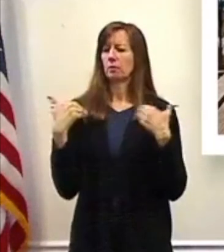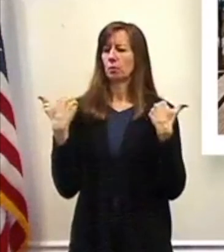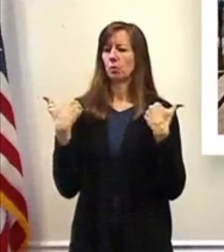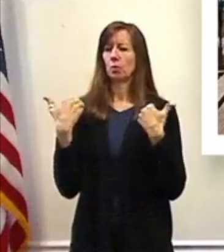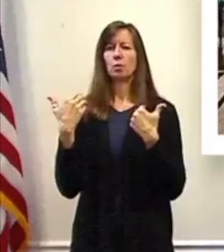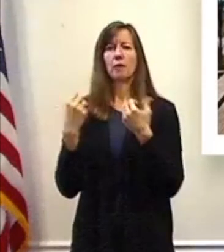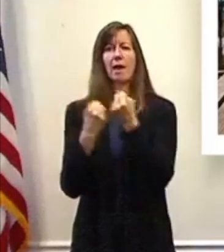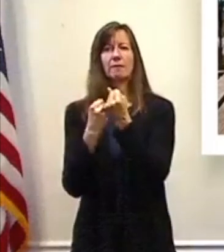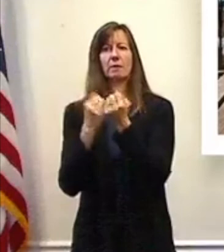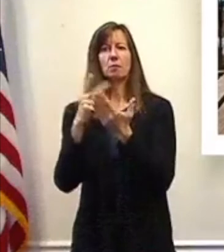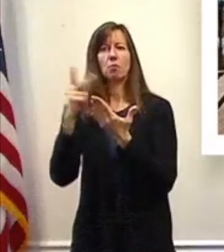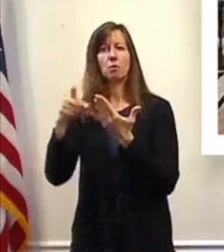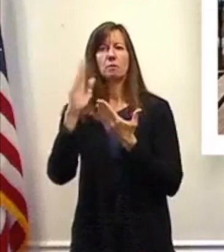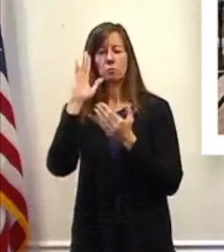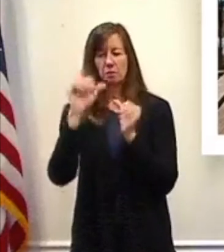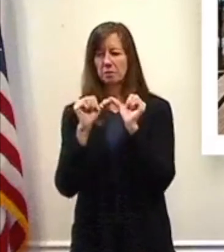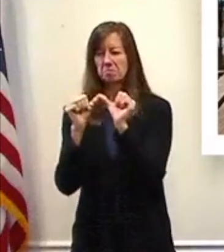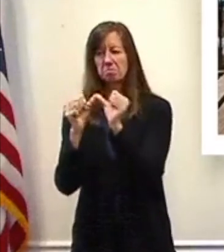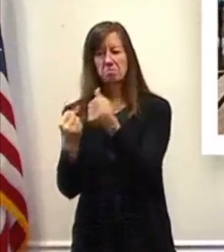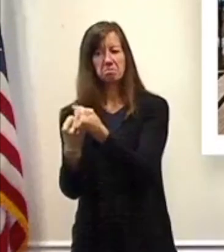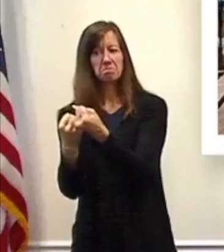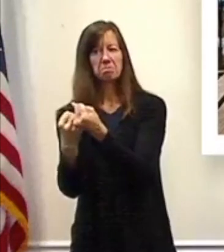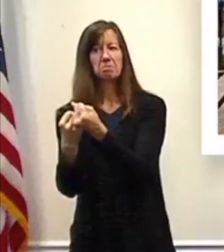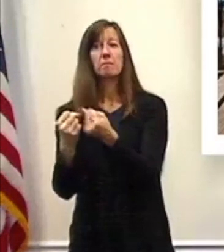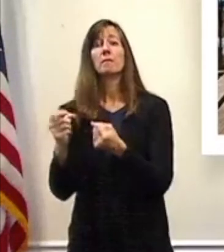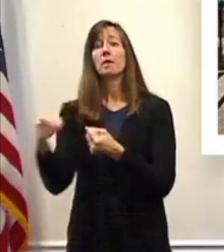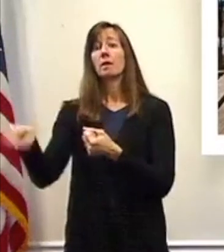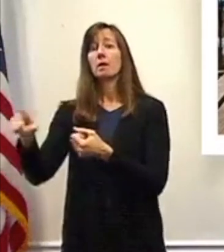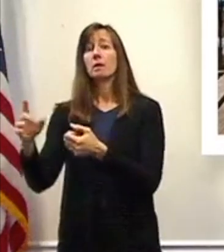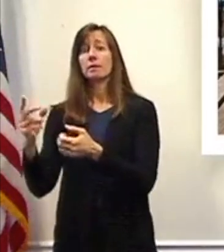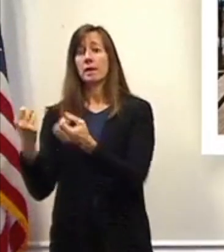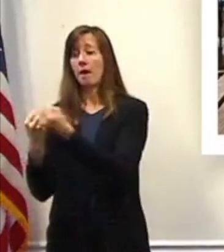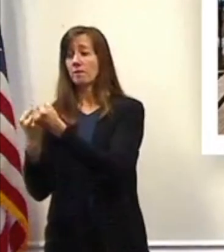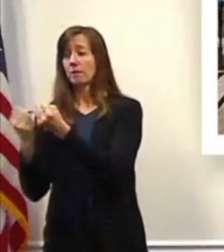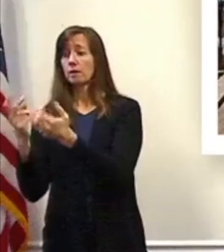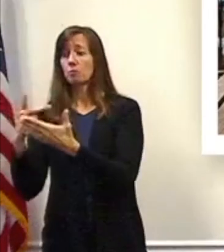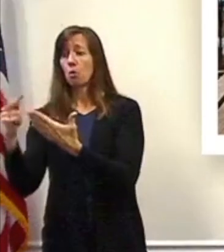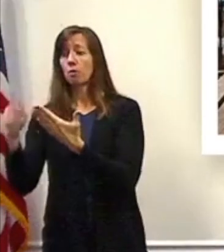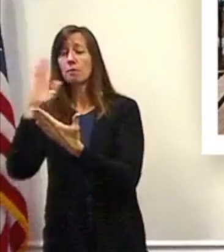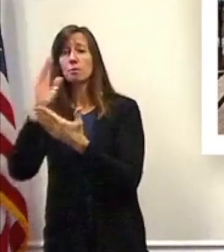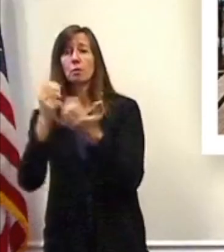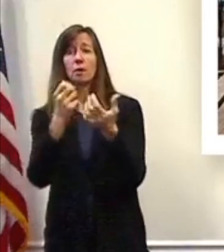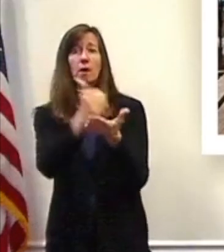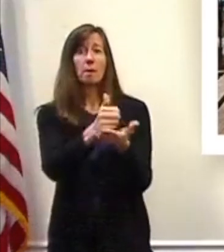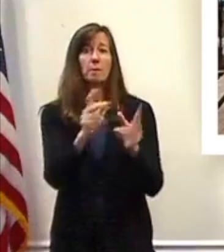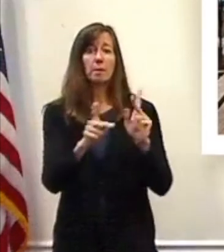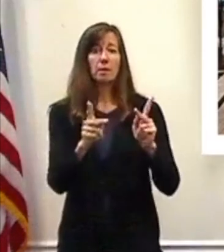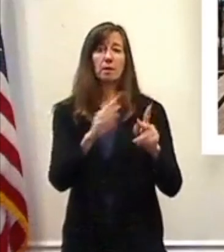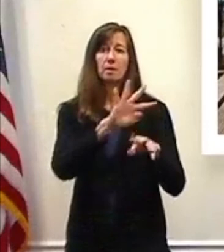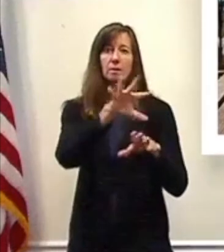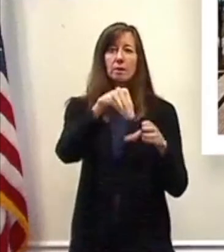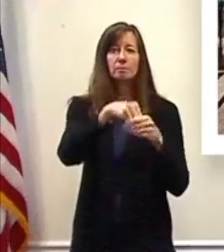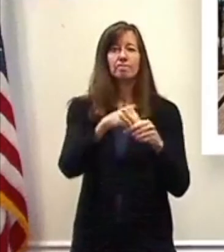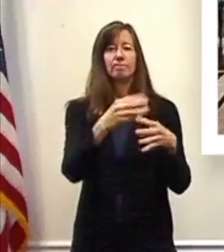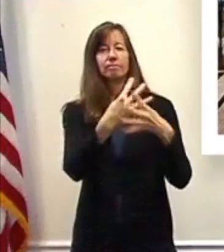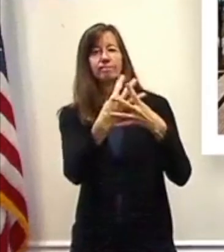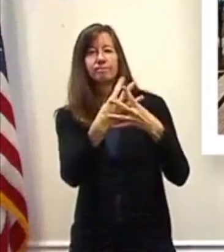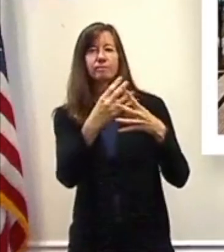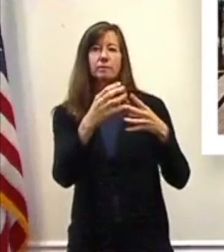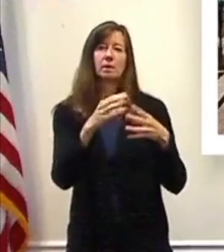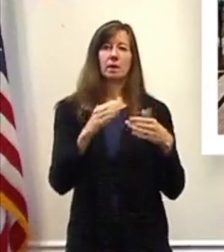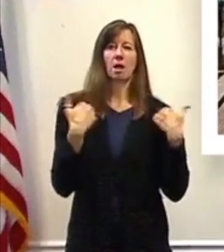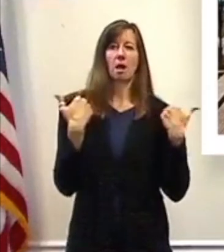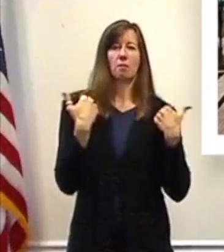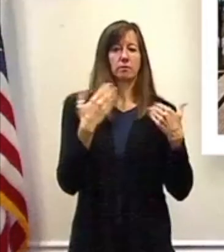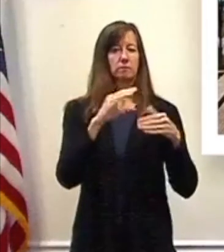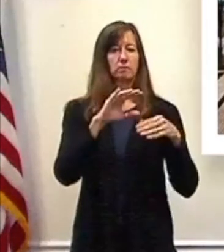program to help individuals, young people who might be in the criminal justice or juvenile justice system, or those who are in need of